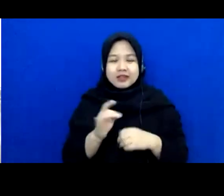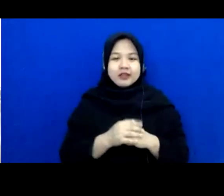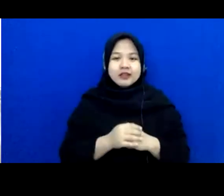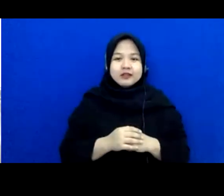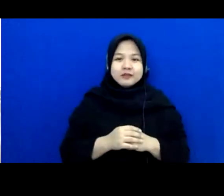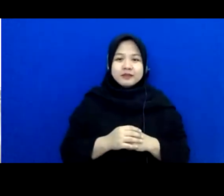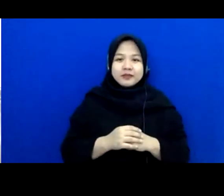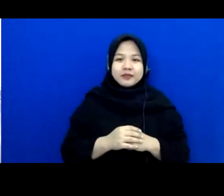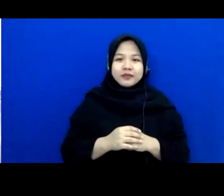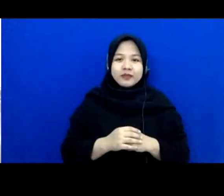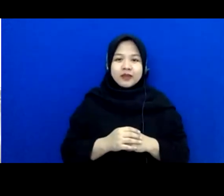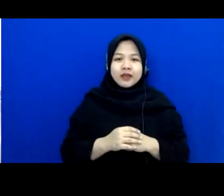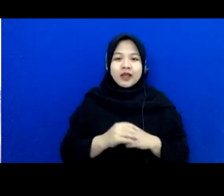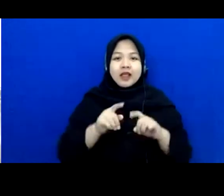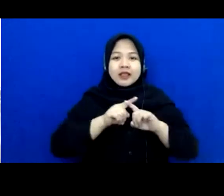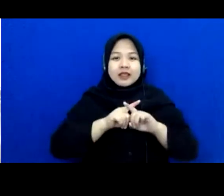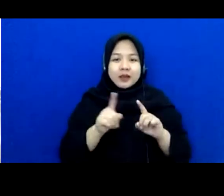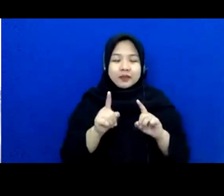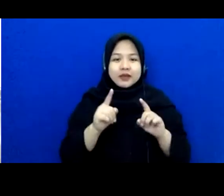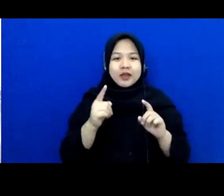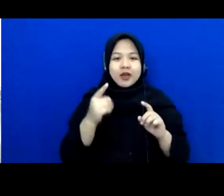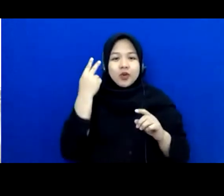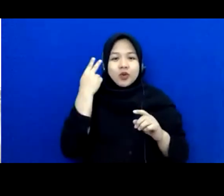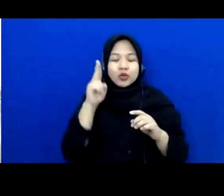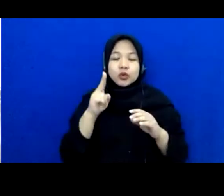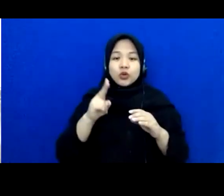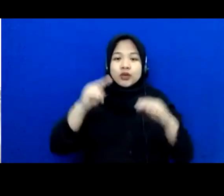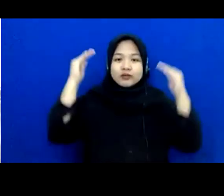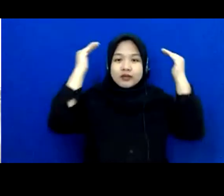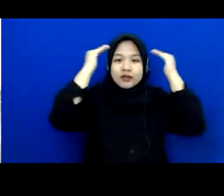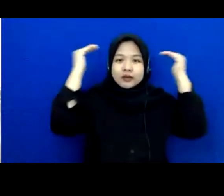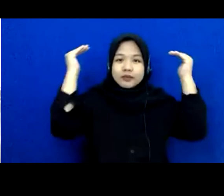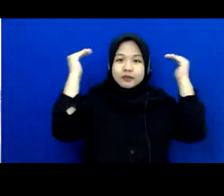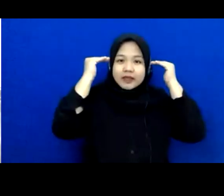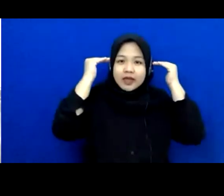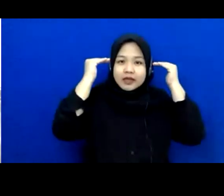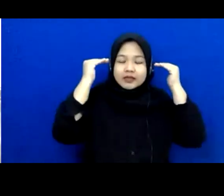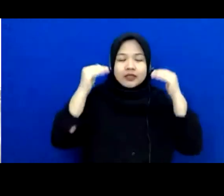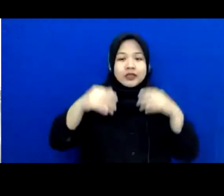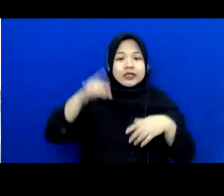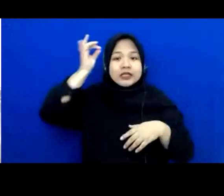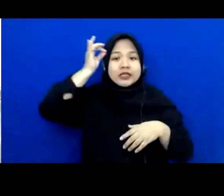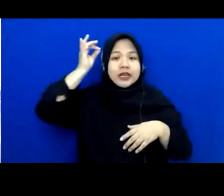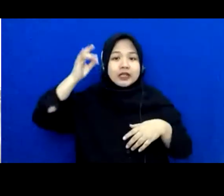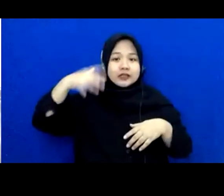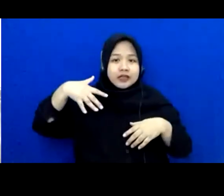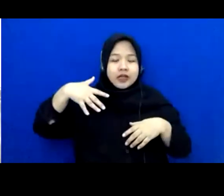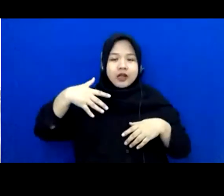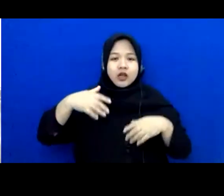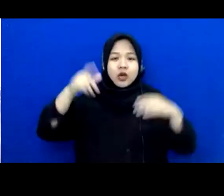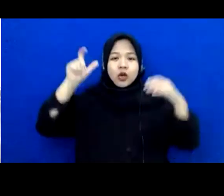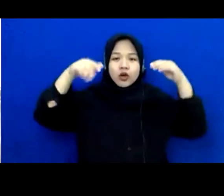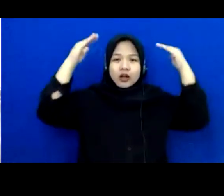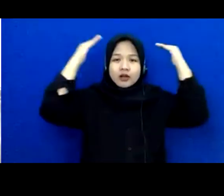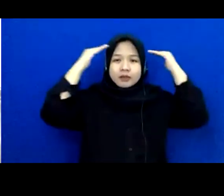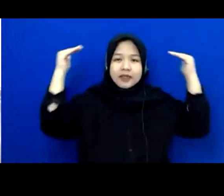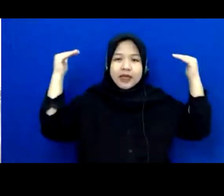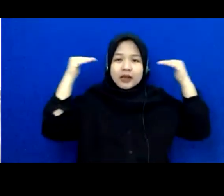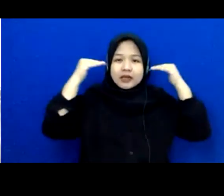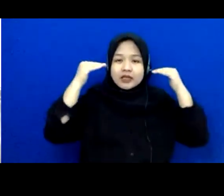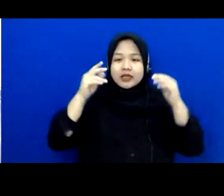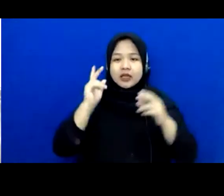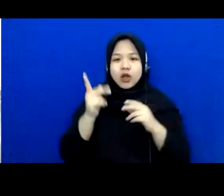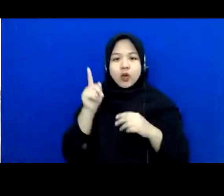the third the fourth project is dignity farm the world is talking about urban farm correct where are the farmers and if you work with